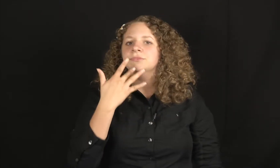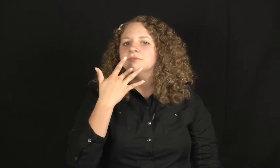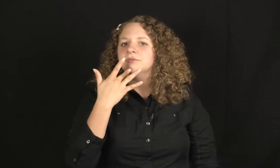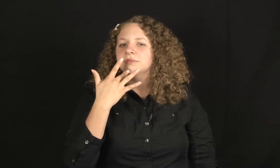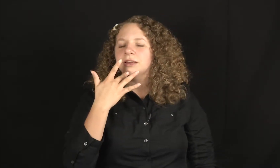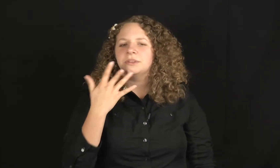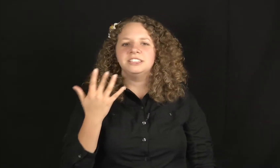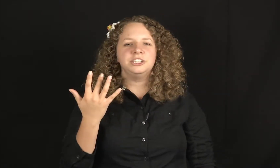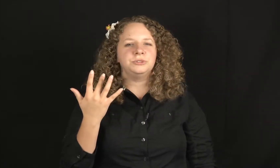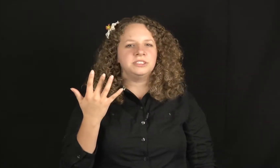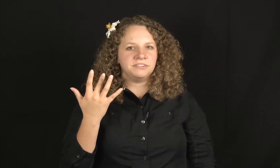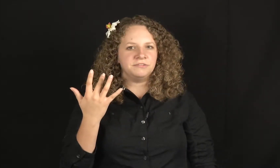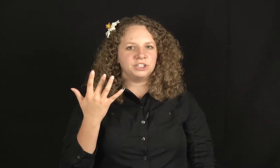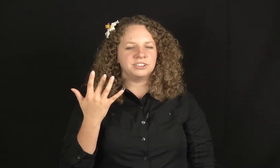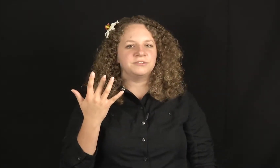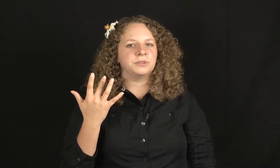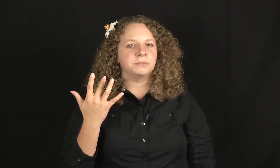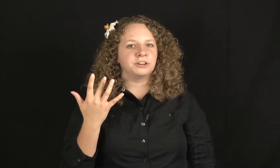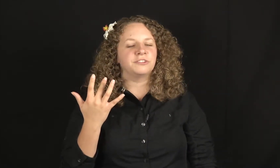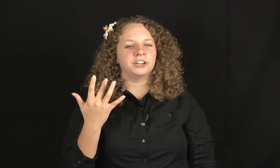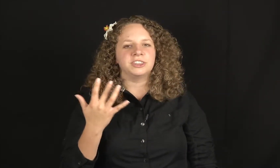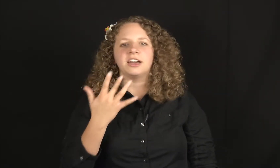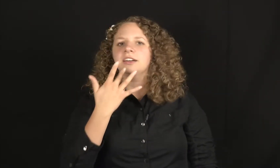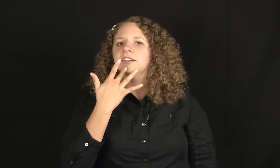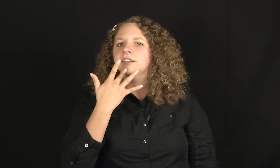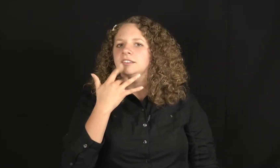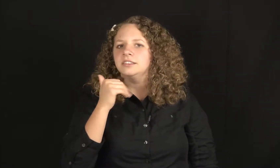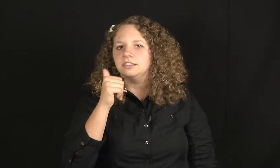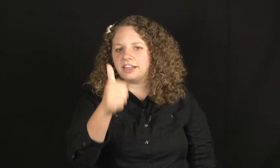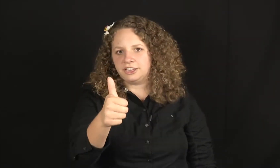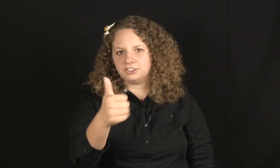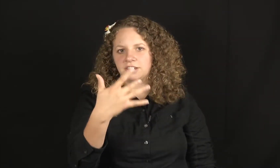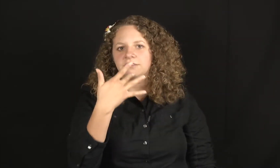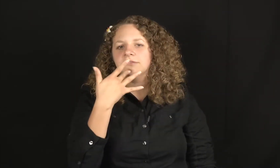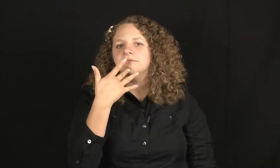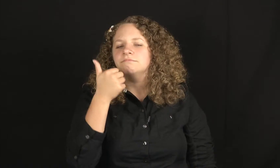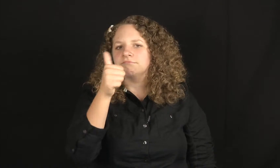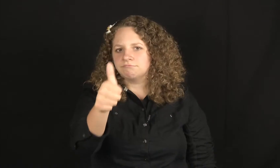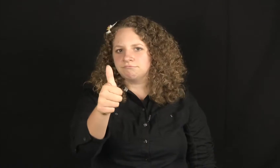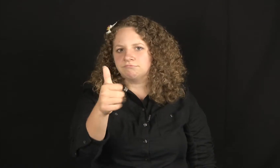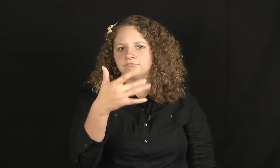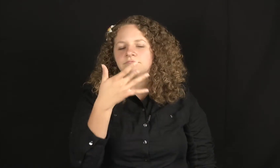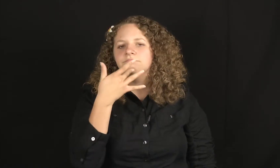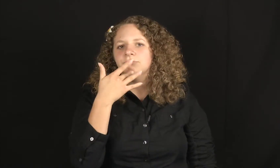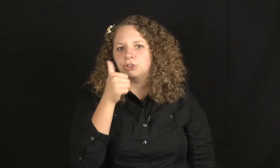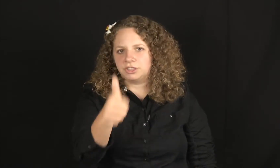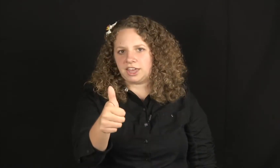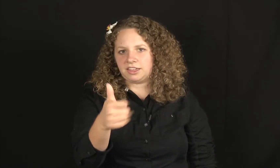I'm going to teach you a different version from the book for good luck. Luck yourself. Good luck.